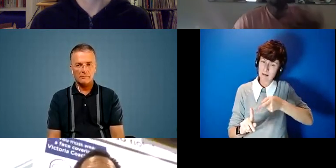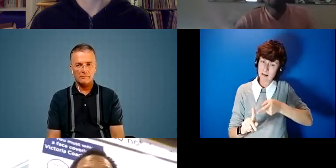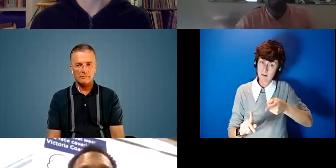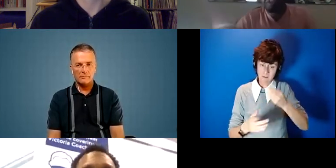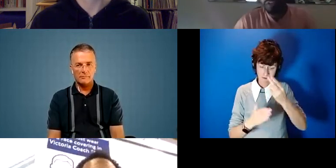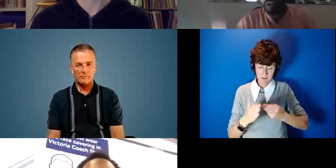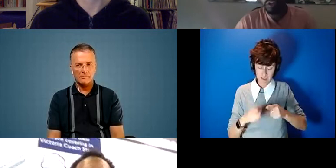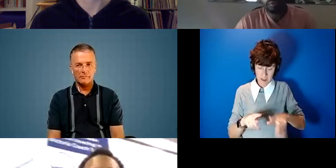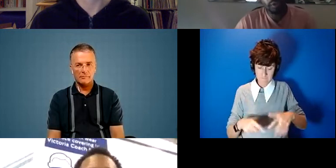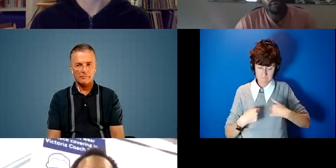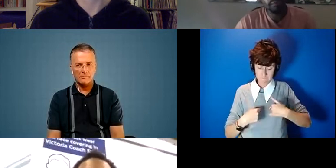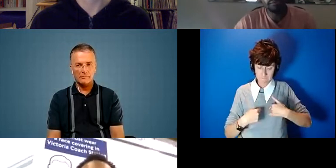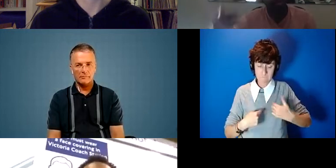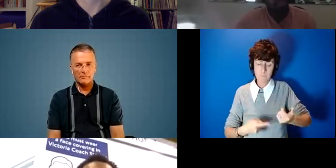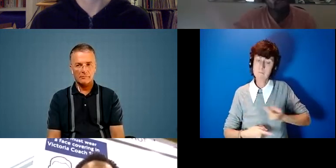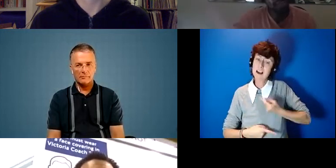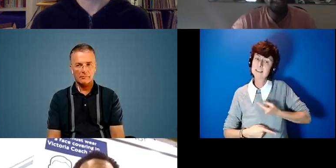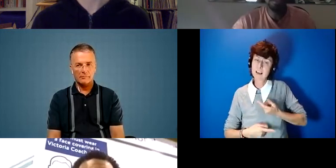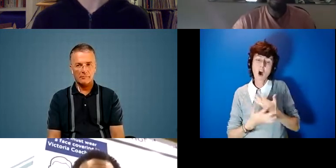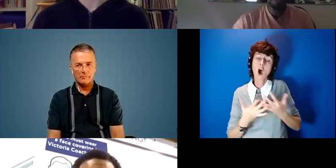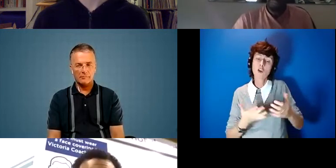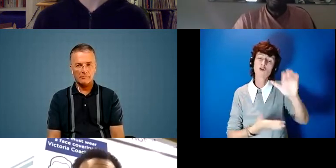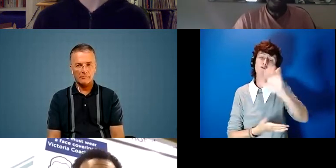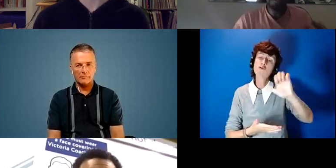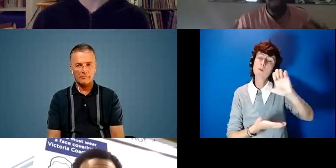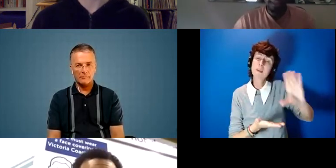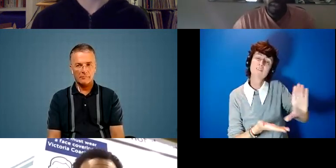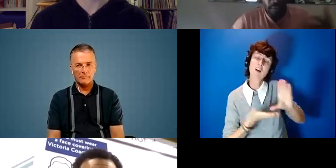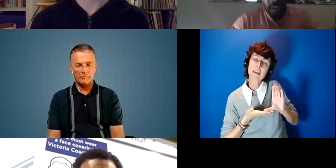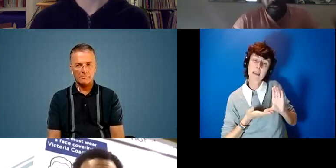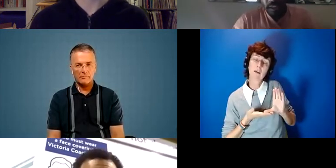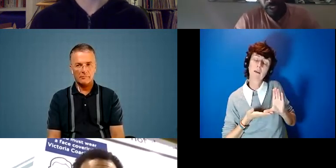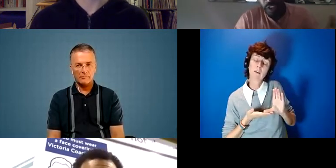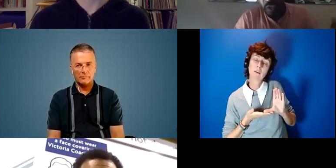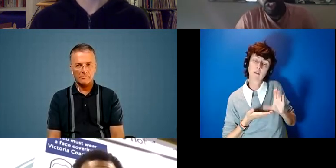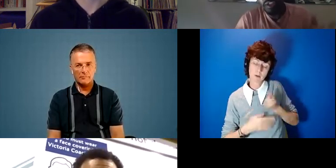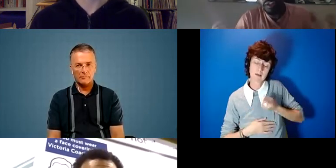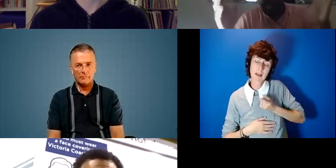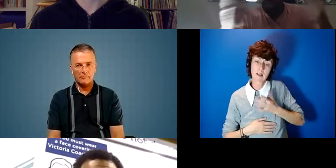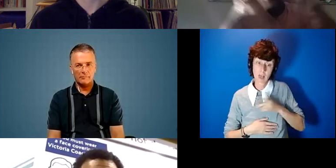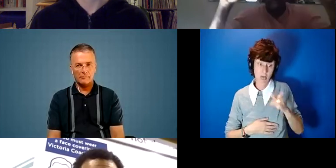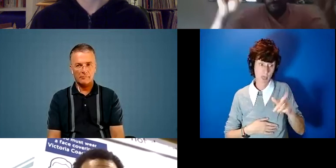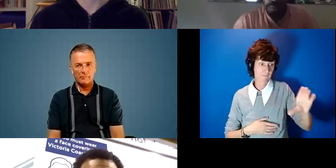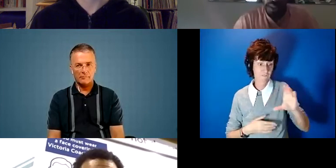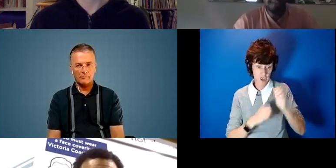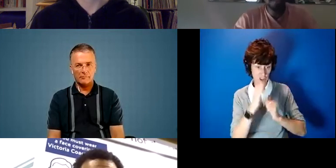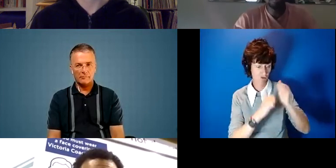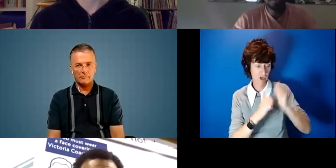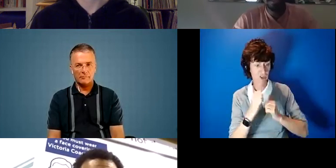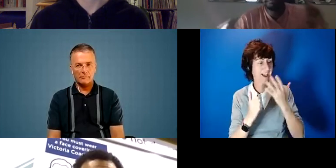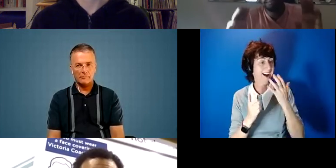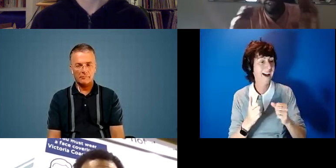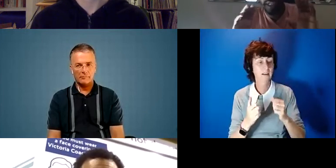myself who kind of receive a lot of support from from european funders um these fund these funding structures come with the kind of formulated